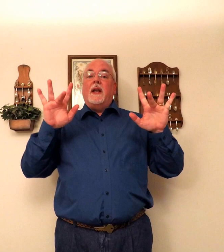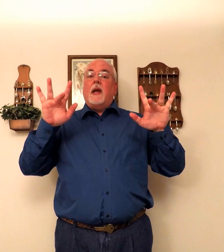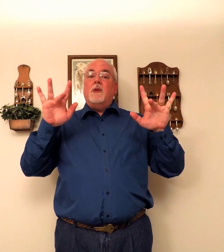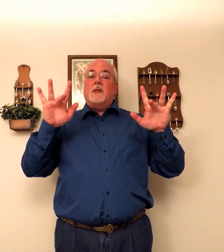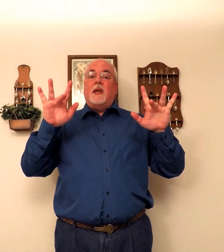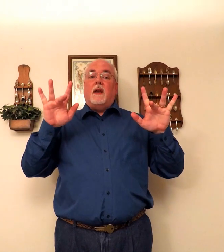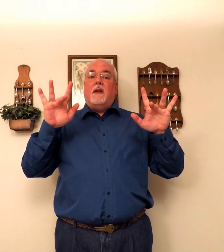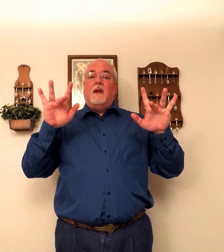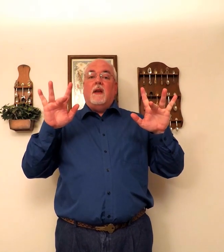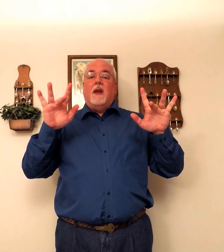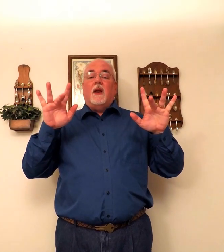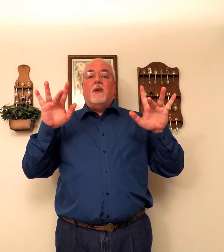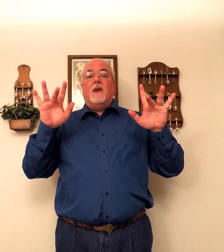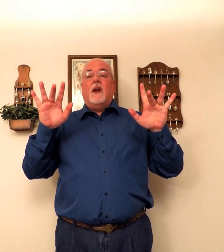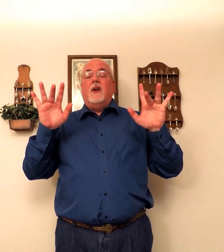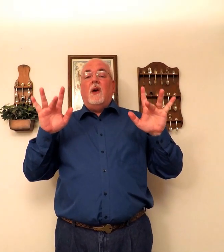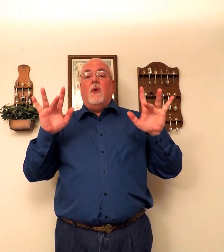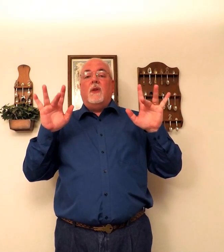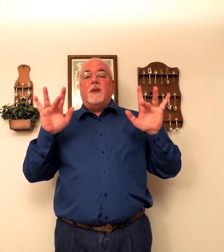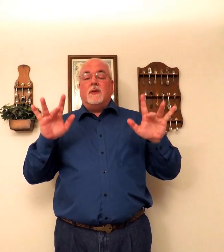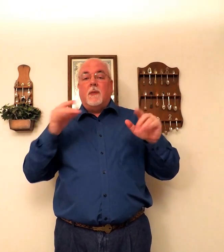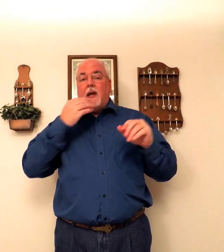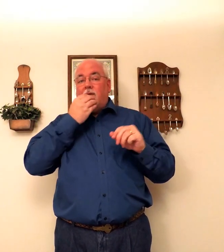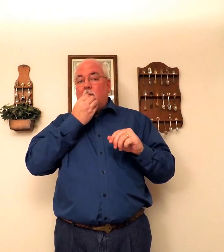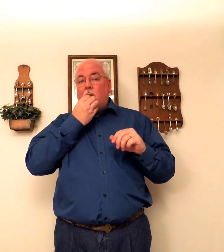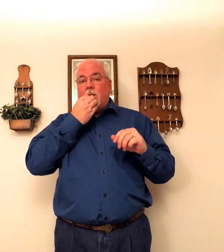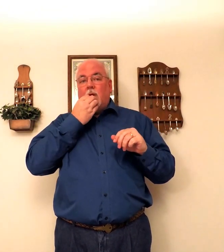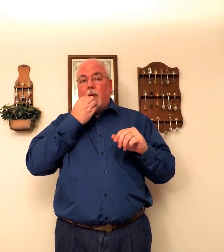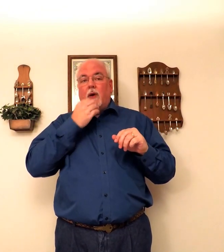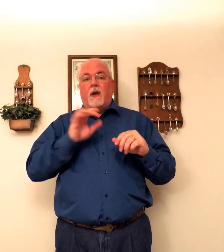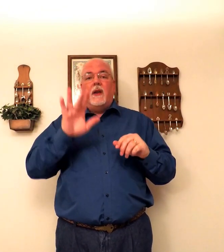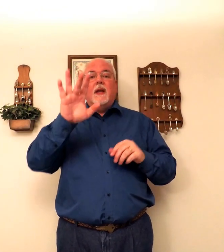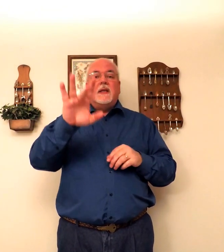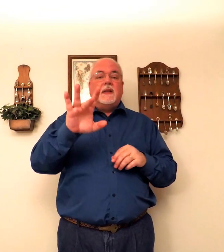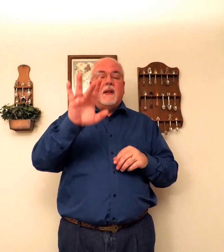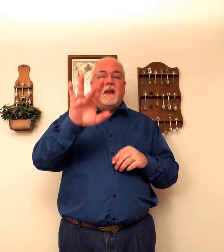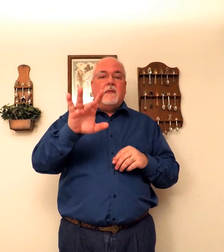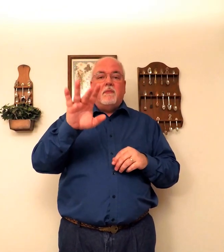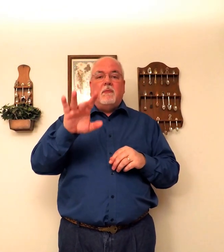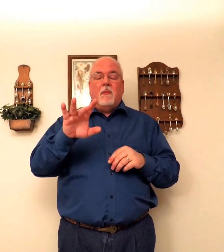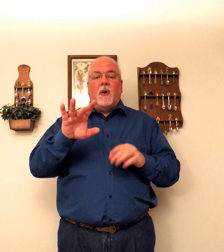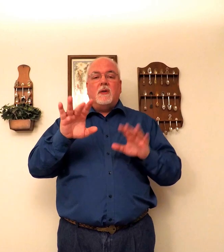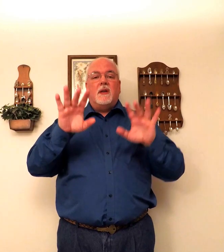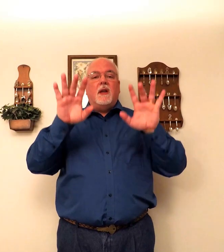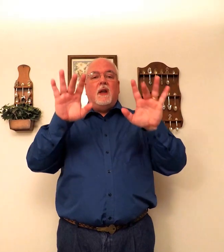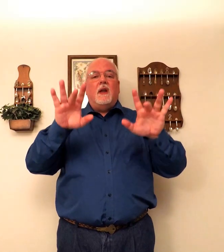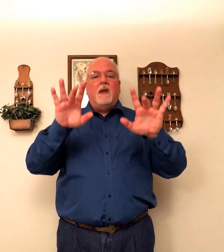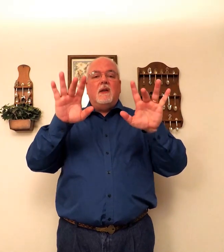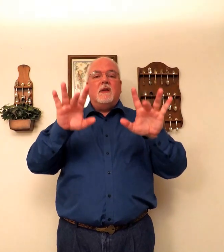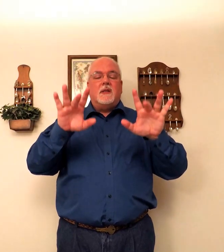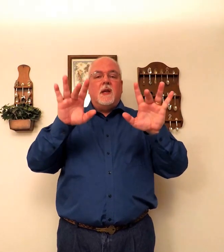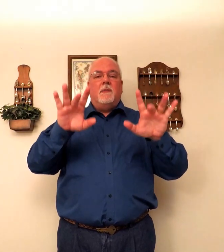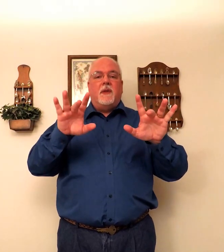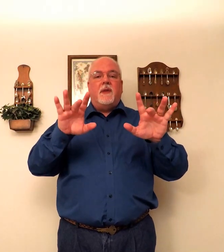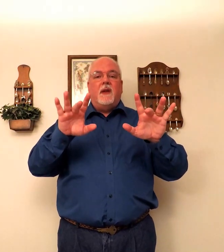Anytime you see it. You're going to know. That there's some kind of emotion going on. Mercy. Sympathy.